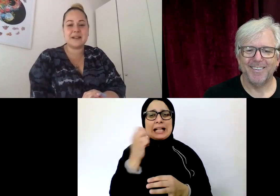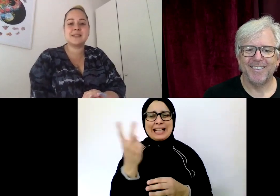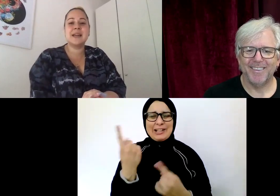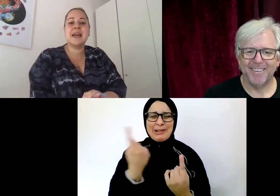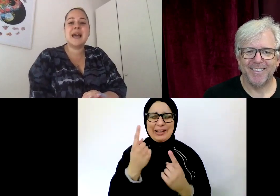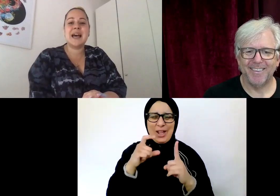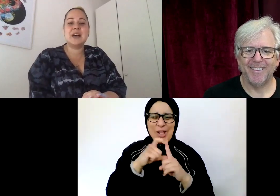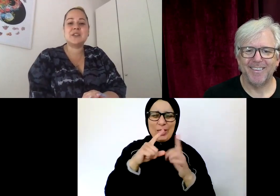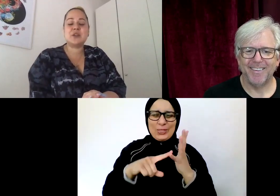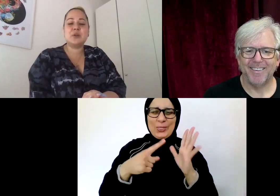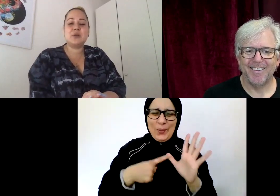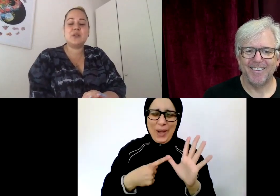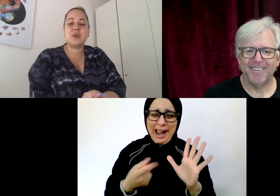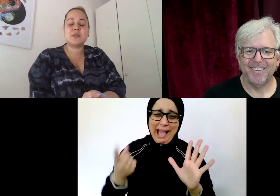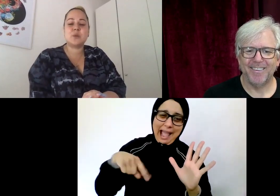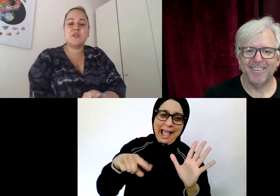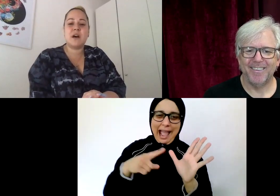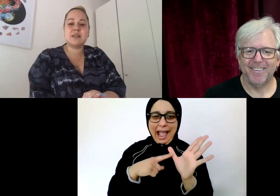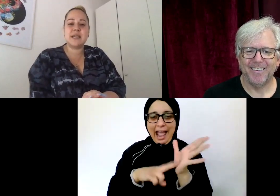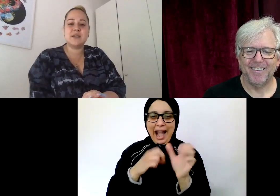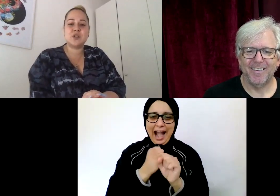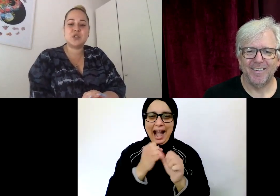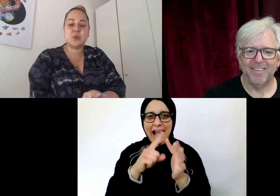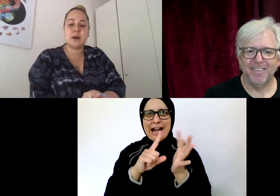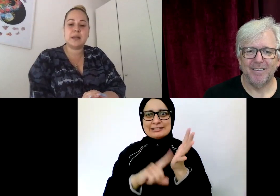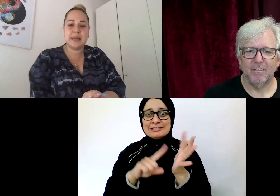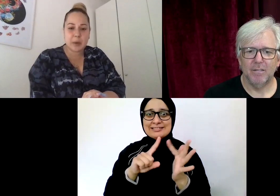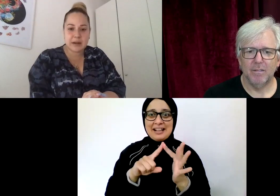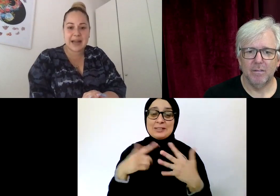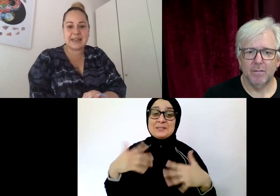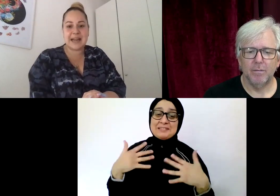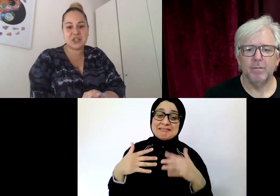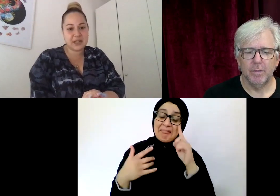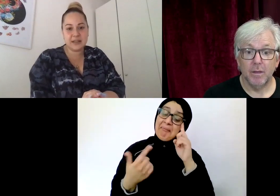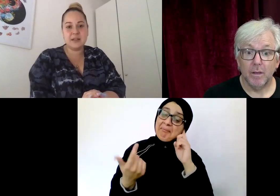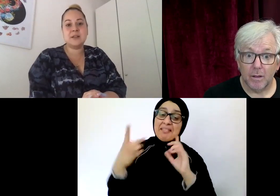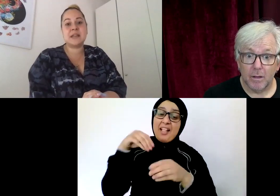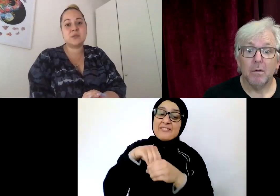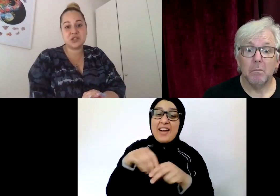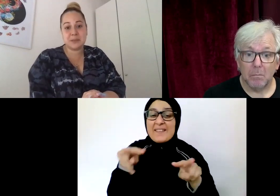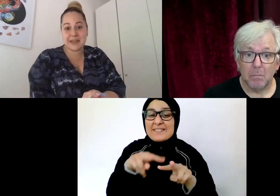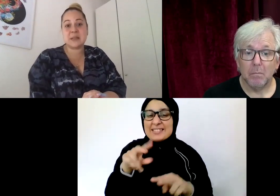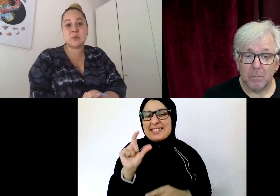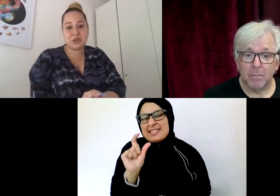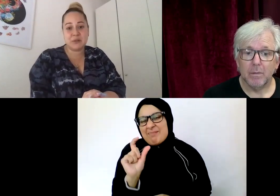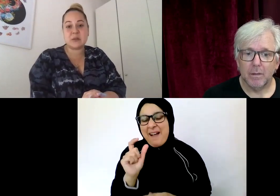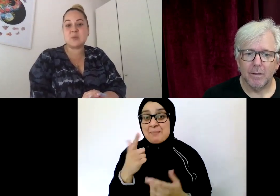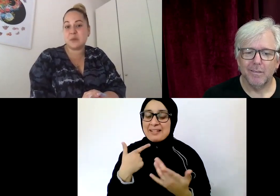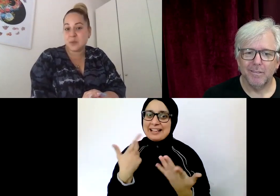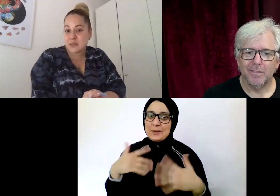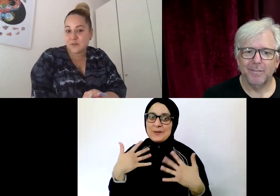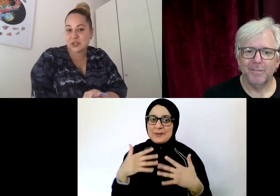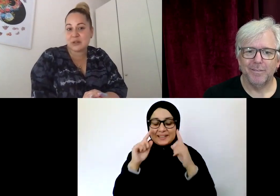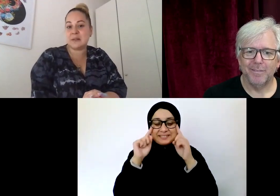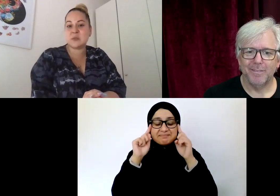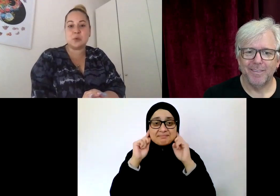was that correct. So it was with artists Dua Lipa and Anjali. So that was such an amazing experience. I was part of